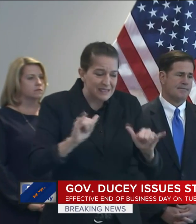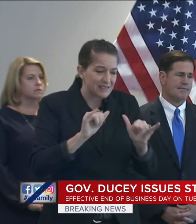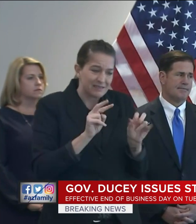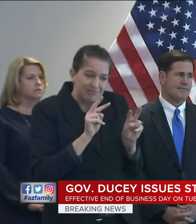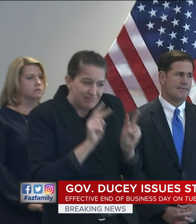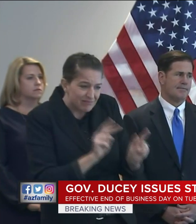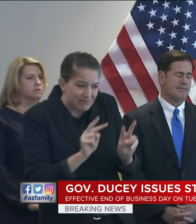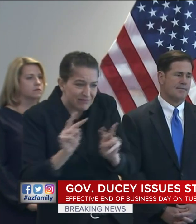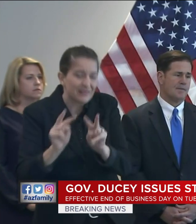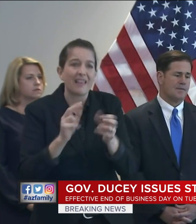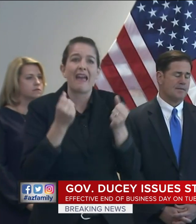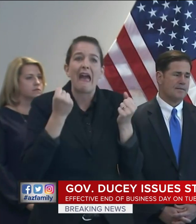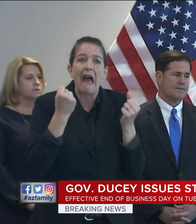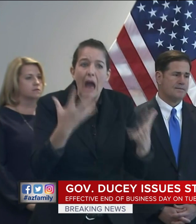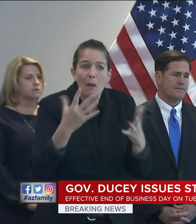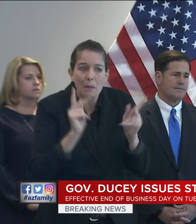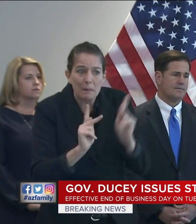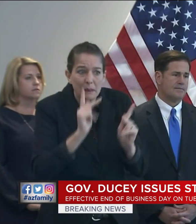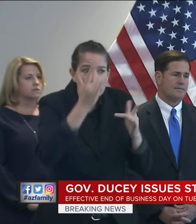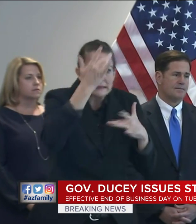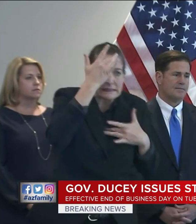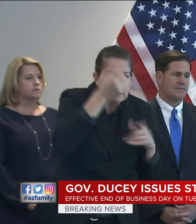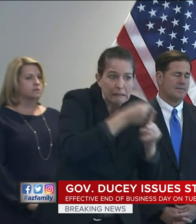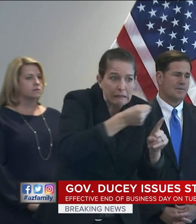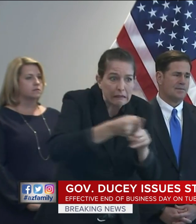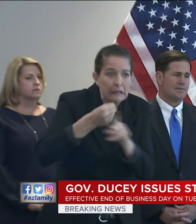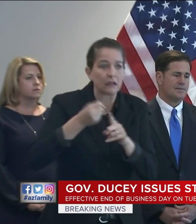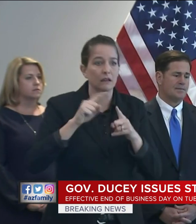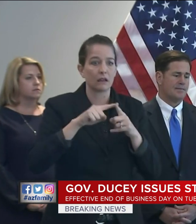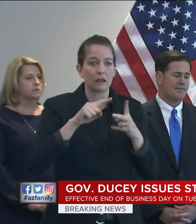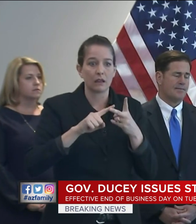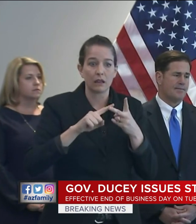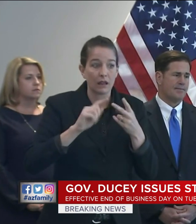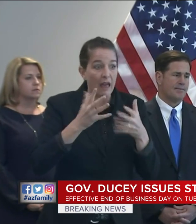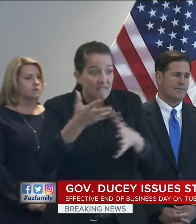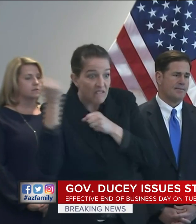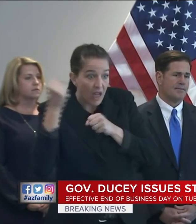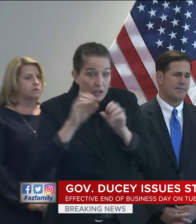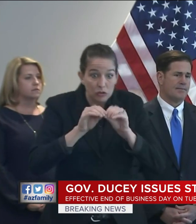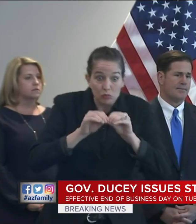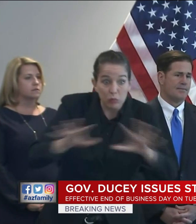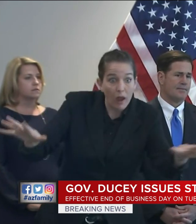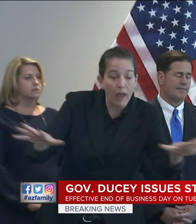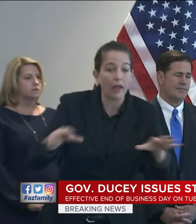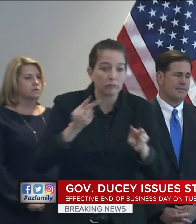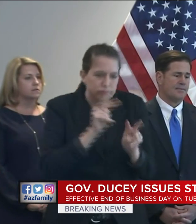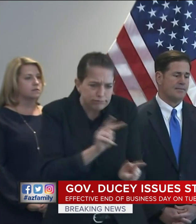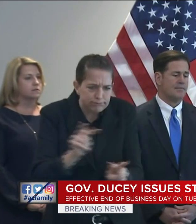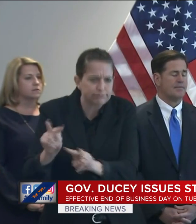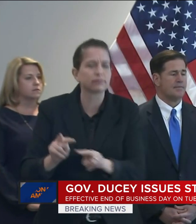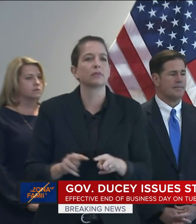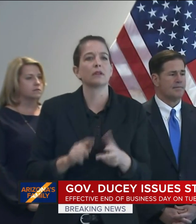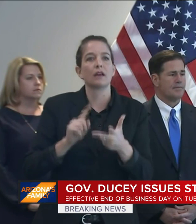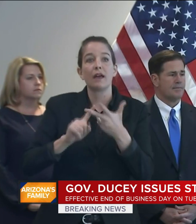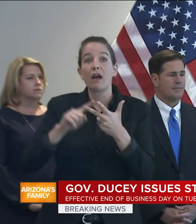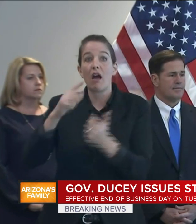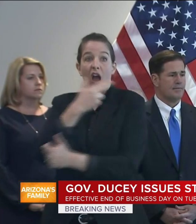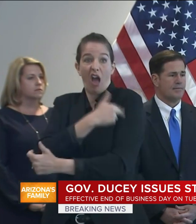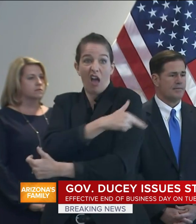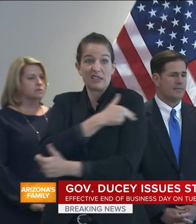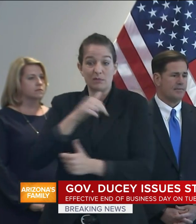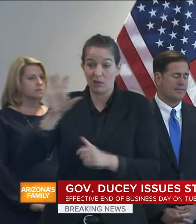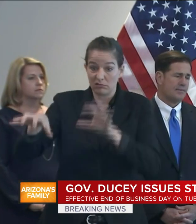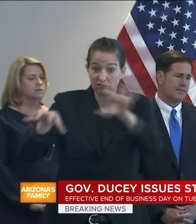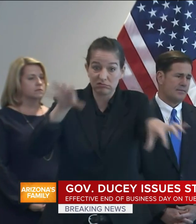including the number of cases, the spread of the virus through our communities, and the impact on our hospitals. Our